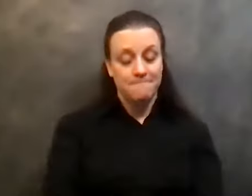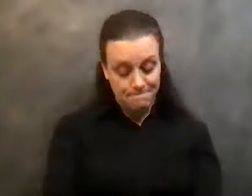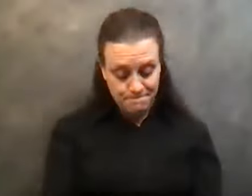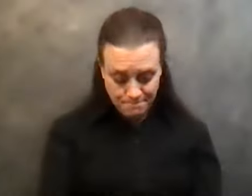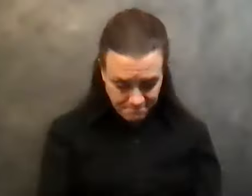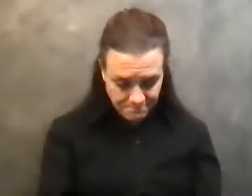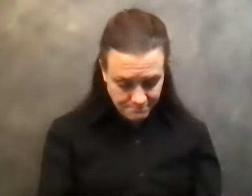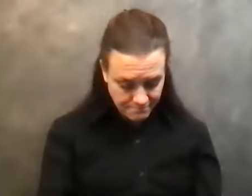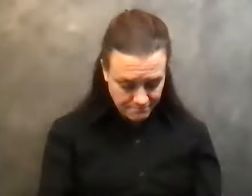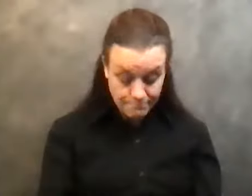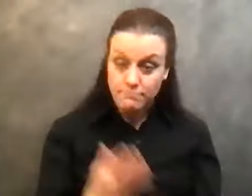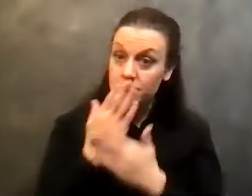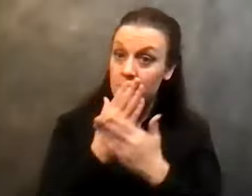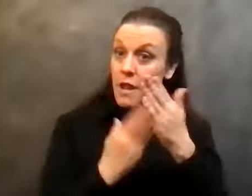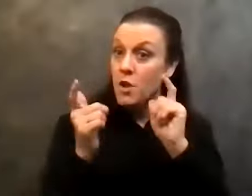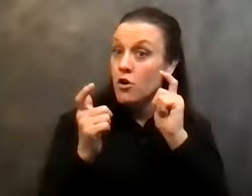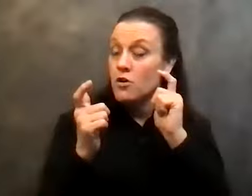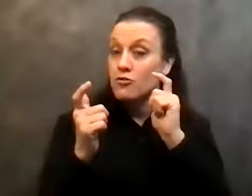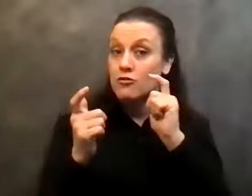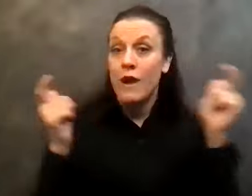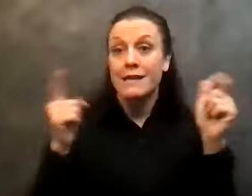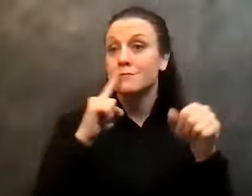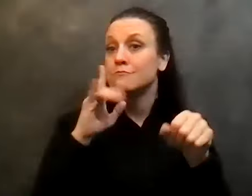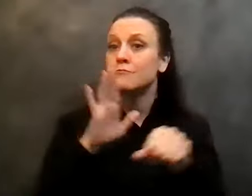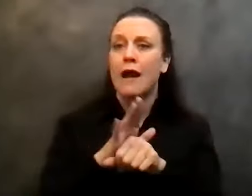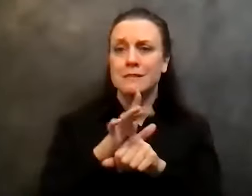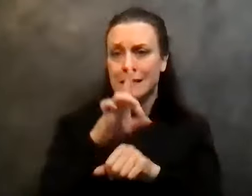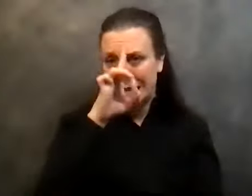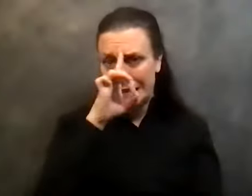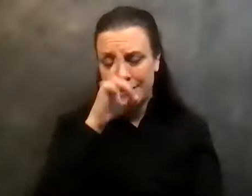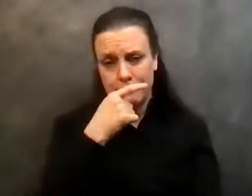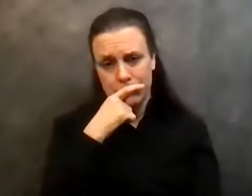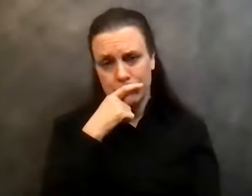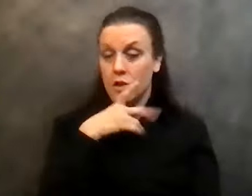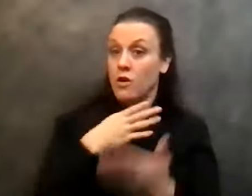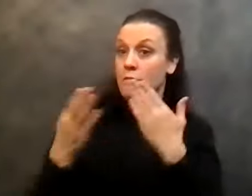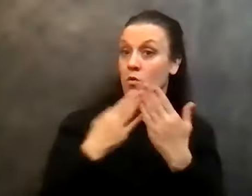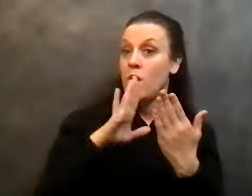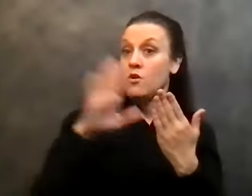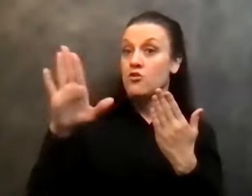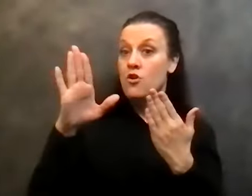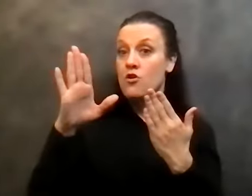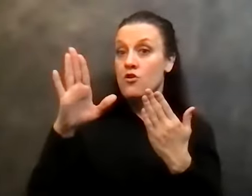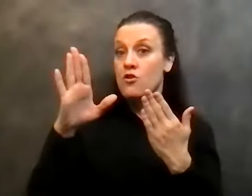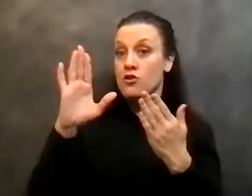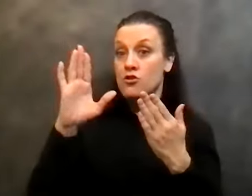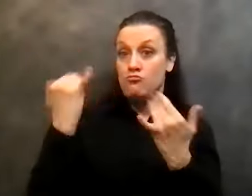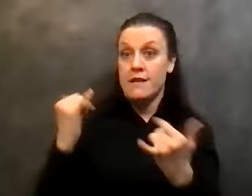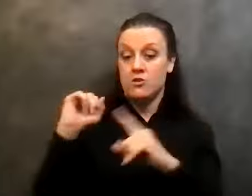some of the greatest prompts promises I think are no matter what your present circumstances, you'll live in a new and